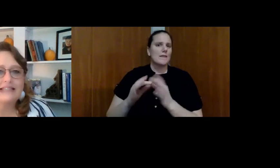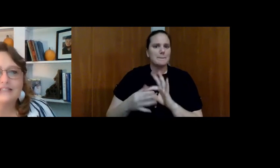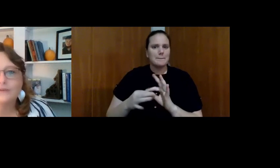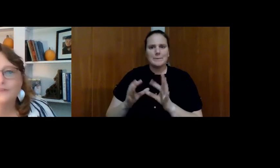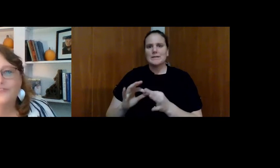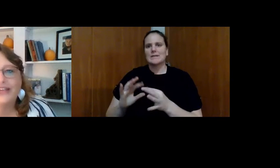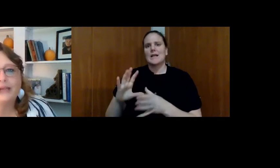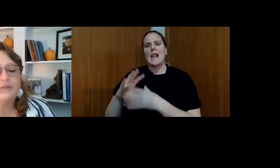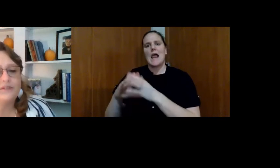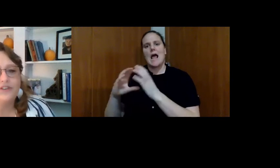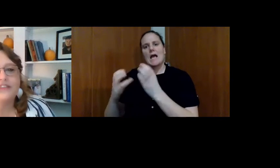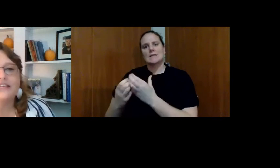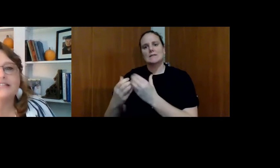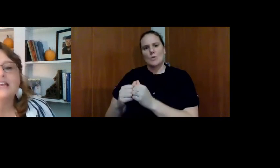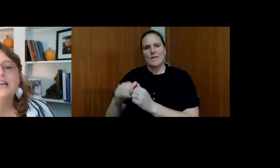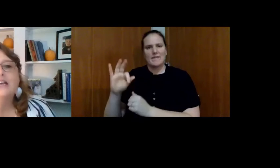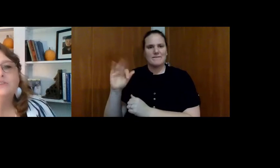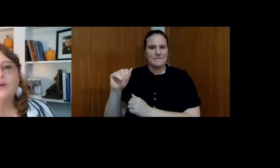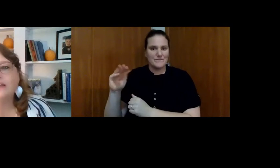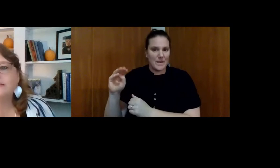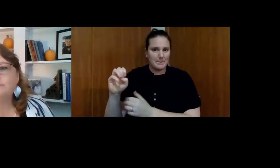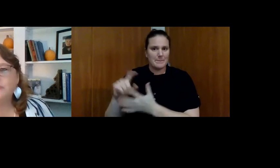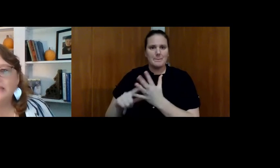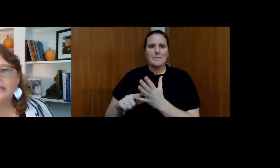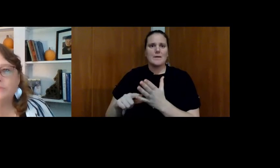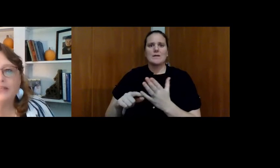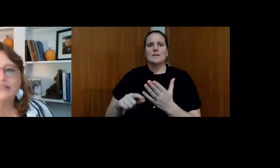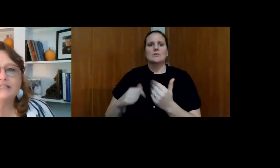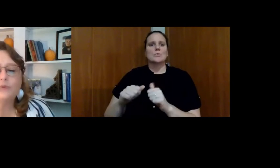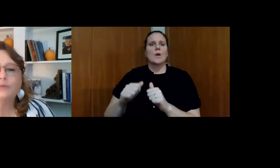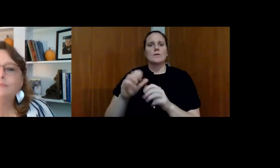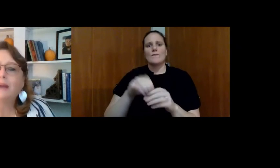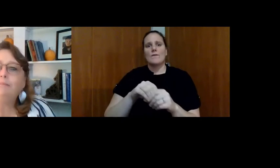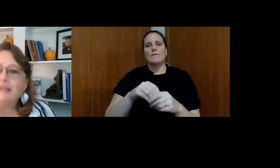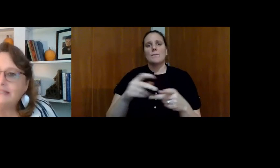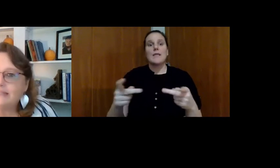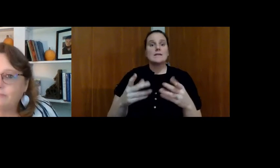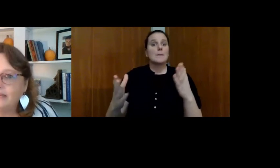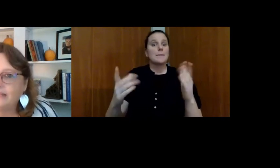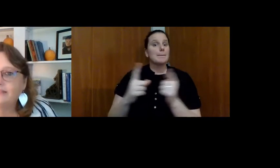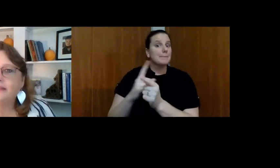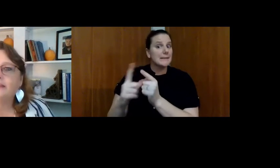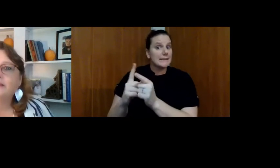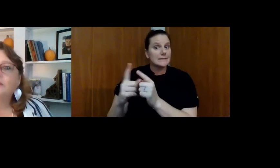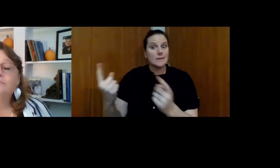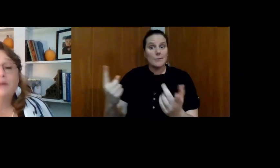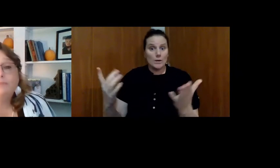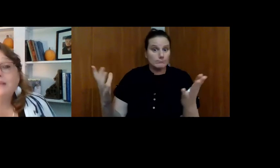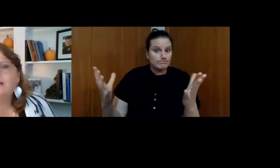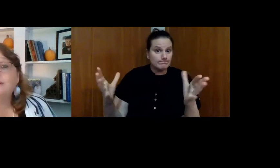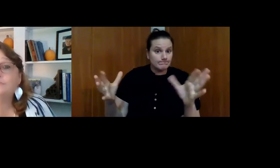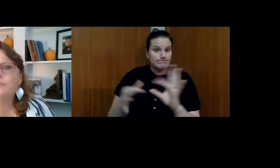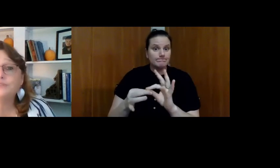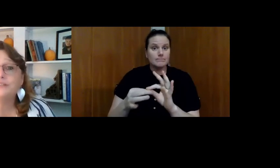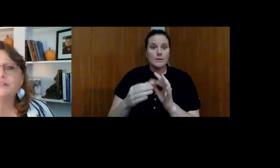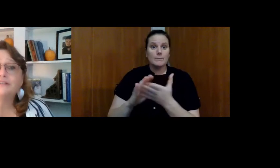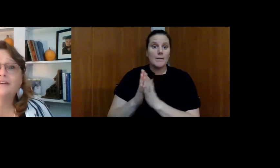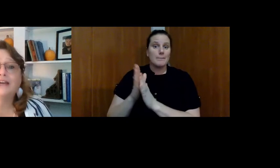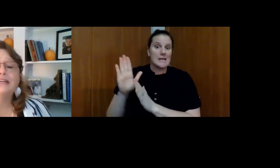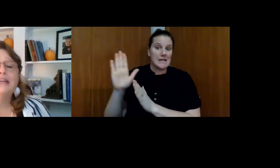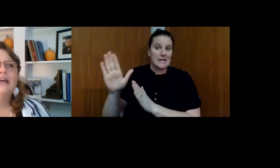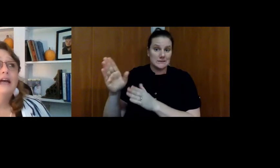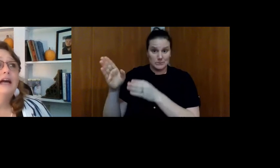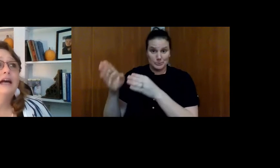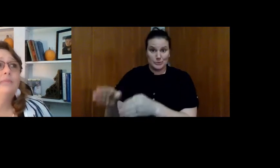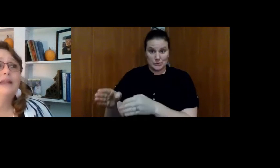some classes through fame, different things. Trying to be in places where we might meet somebody that might become his person,